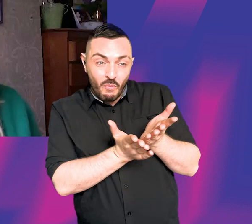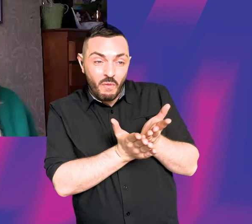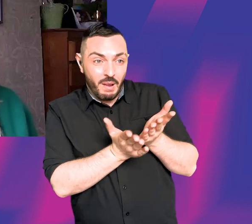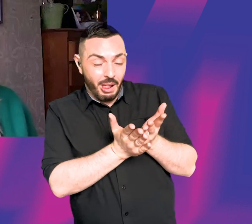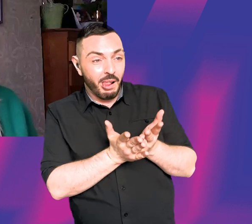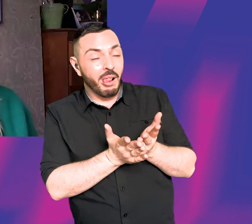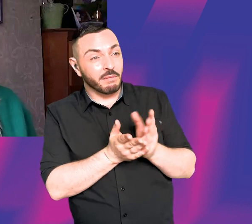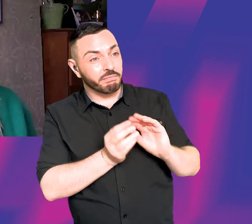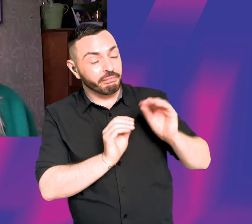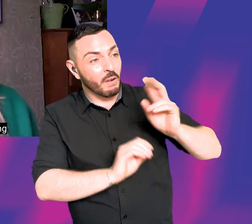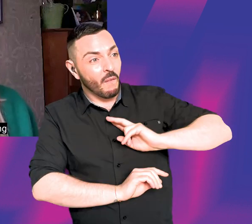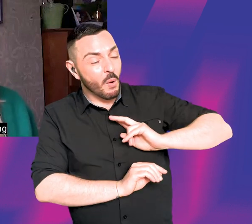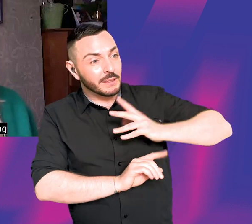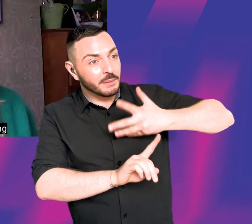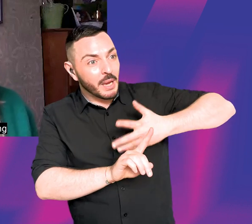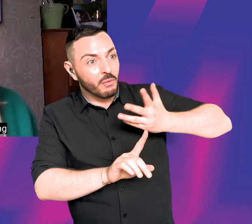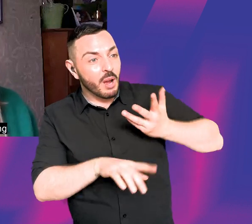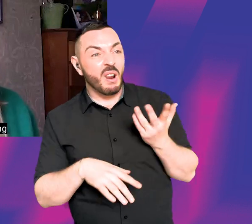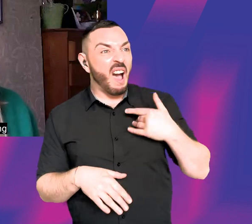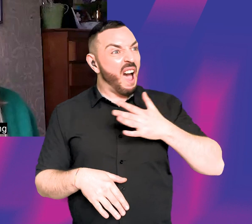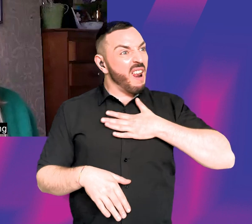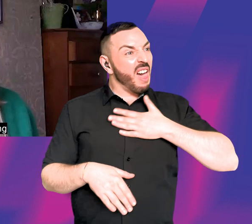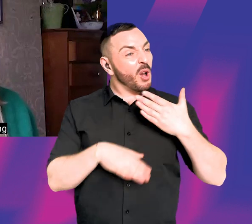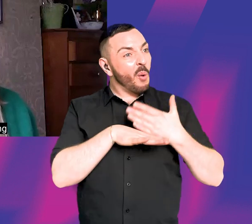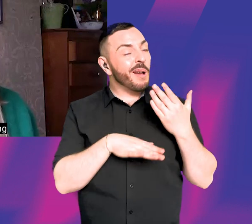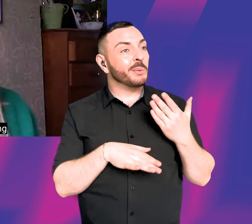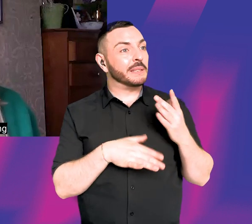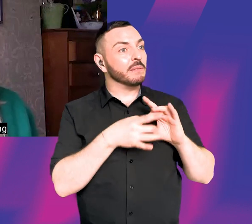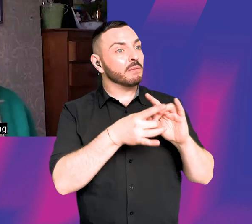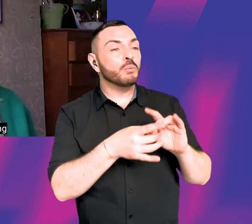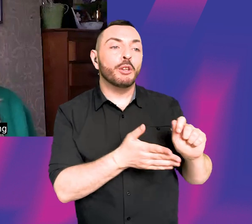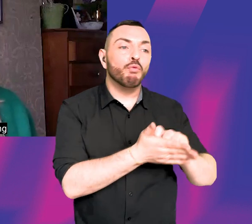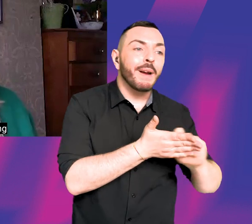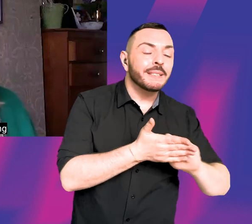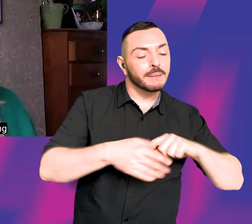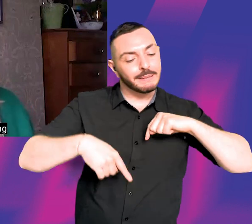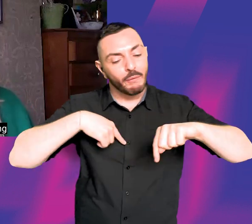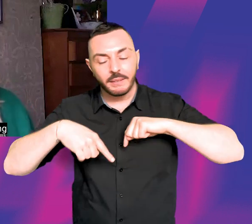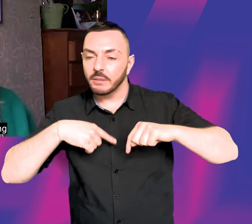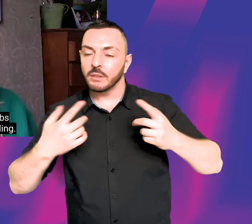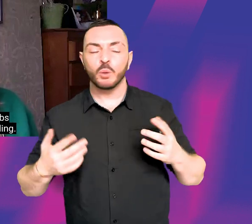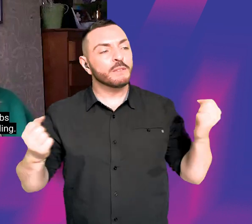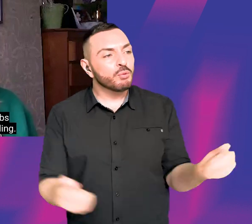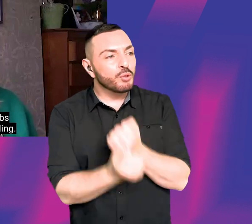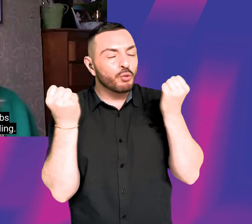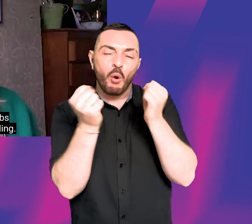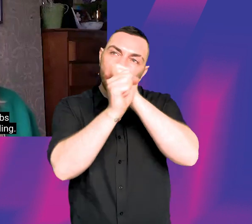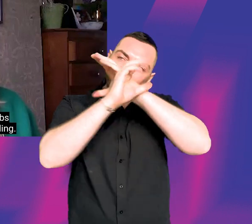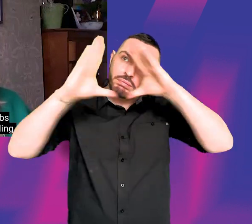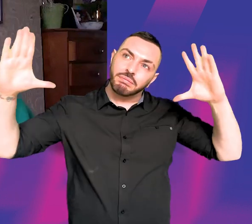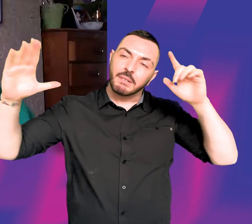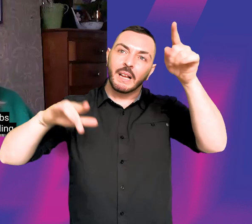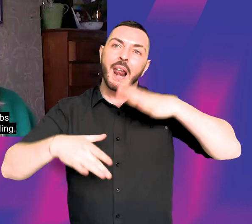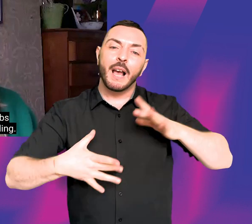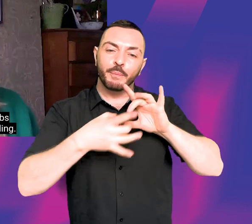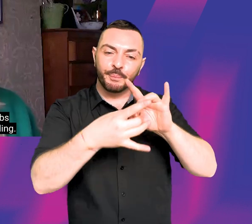voice behind it. You know, I really like working with, with creatives, writers and directors who have strong visions and